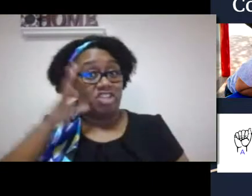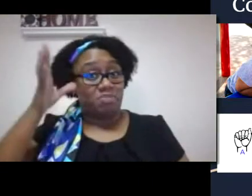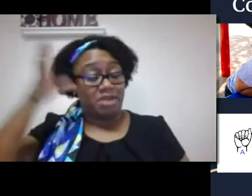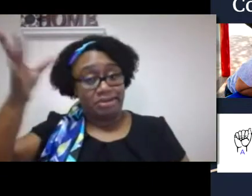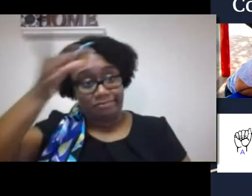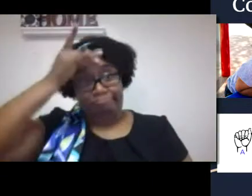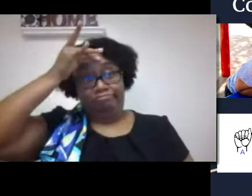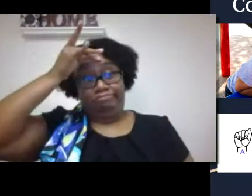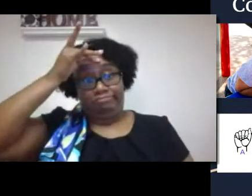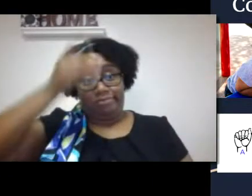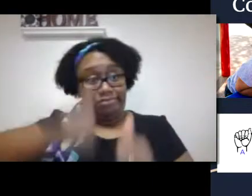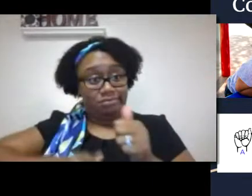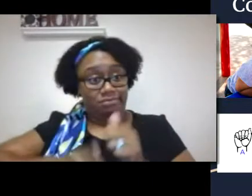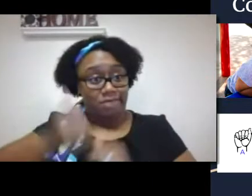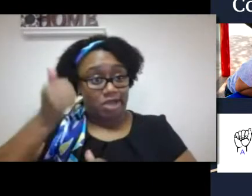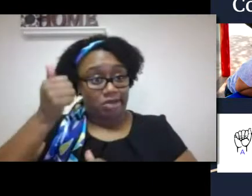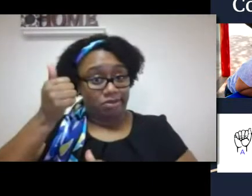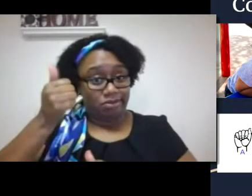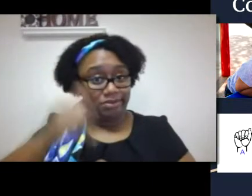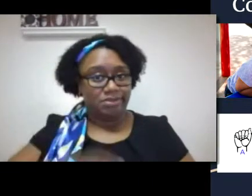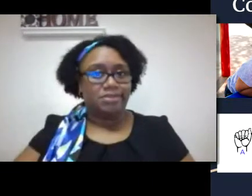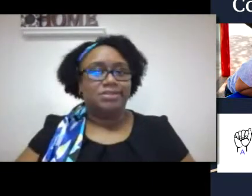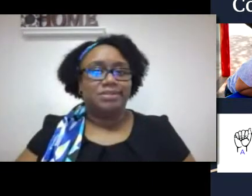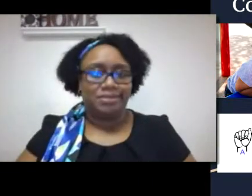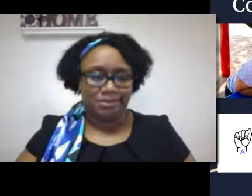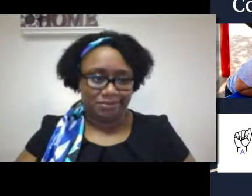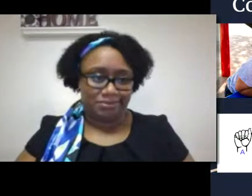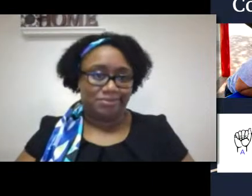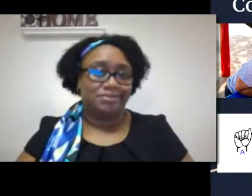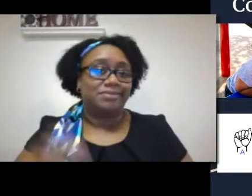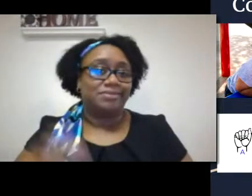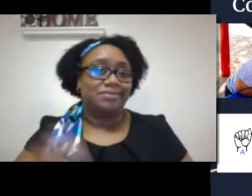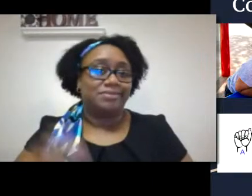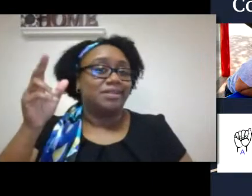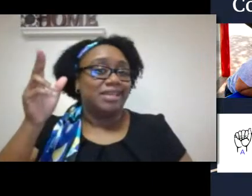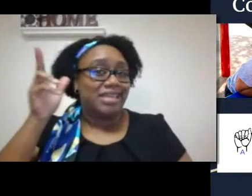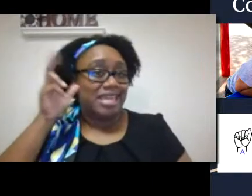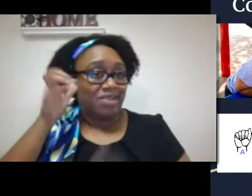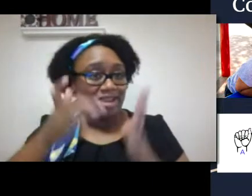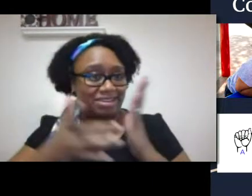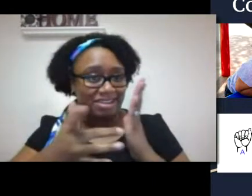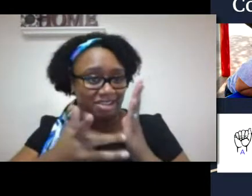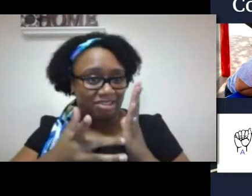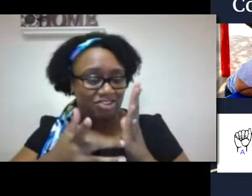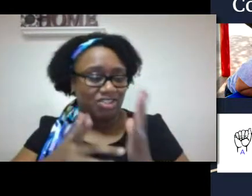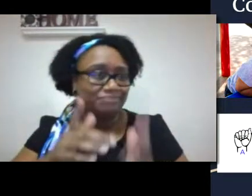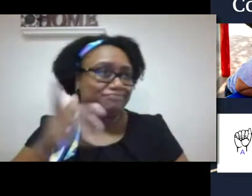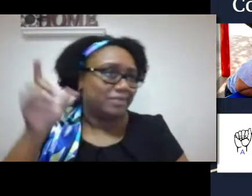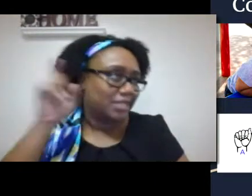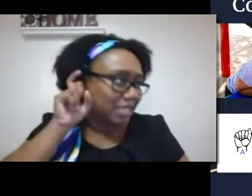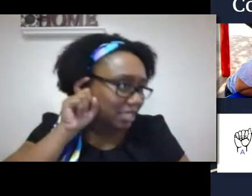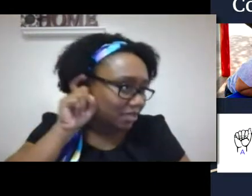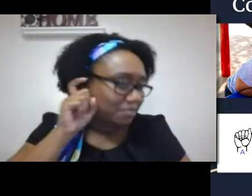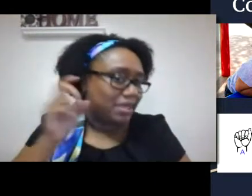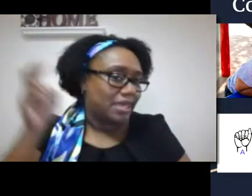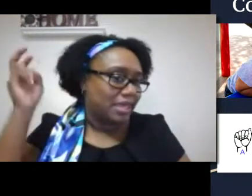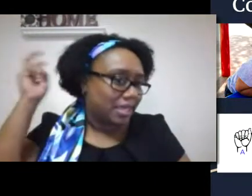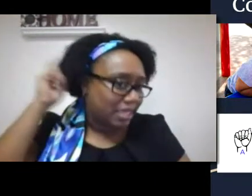Keep in mind, if we want the information to stick with the parents the most,